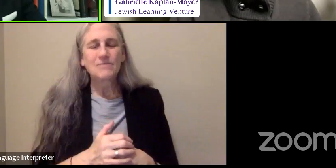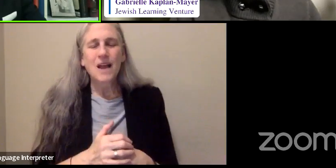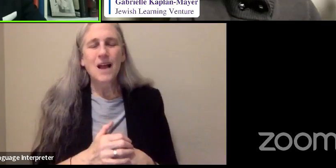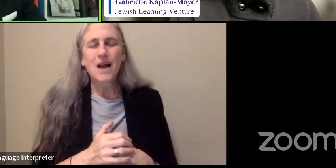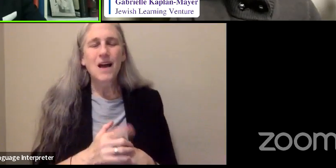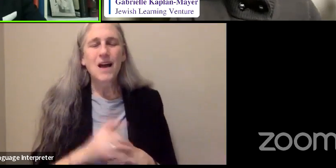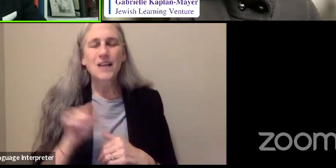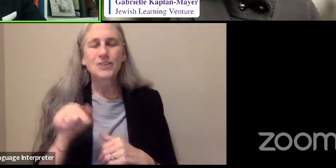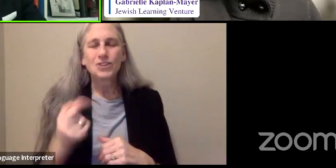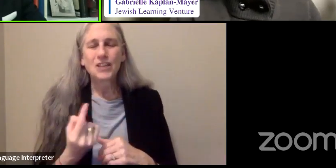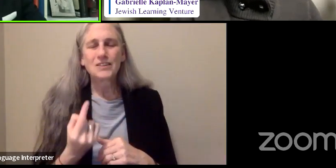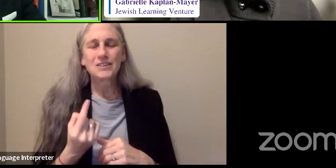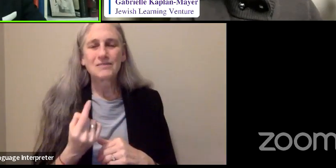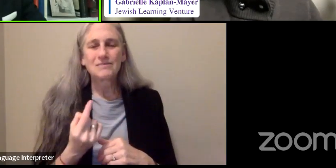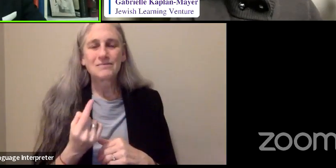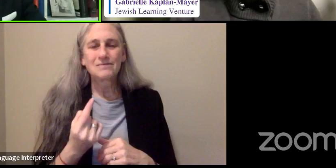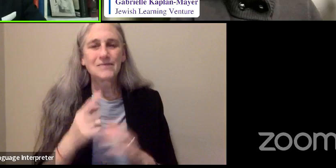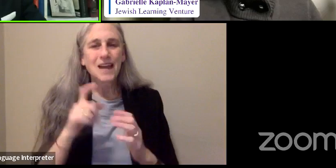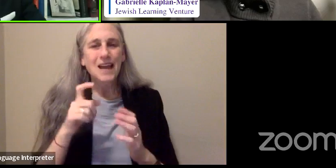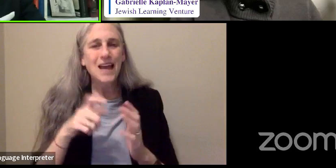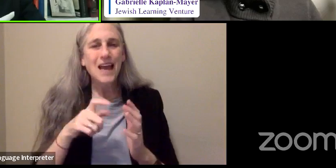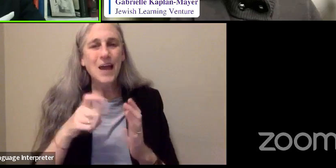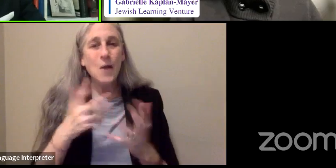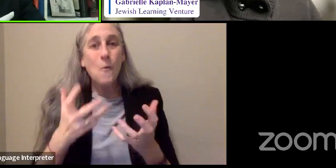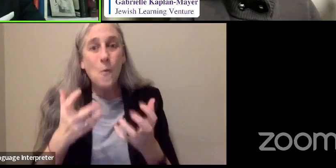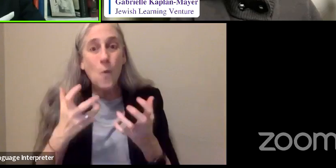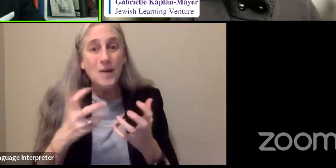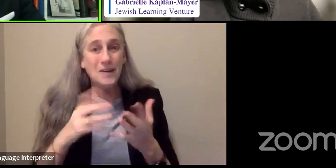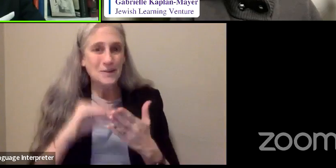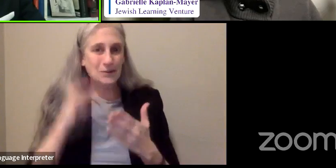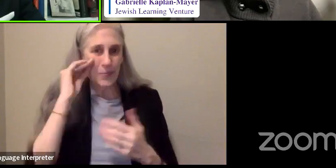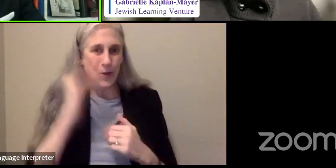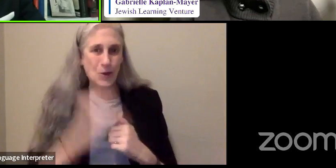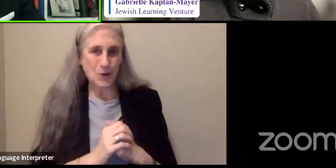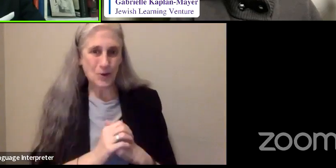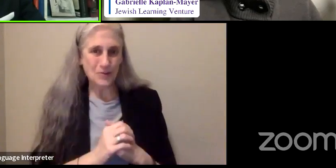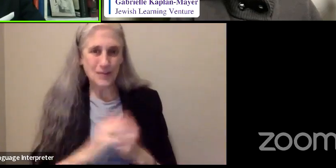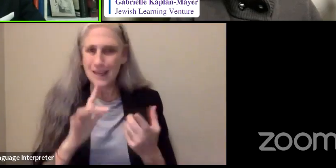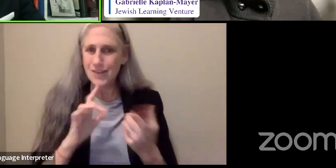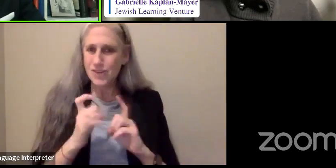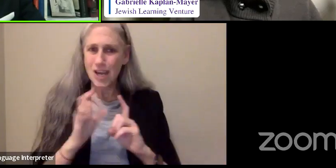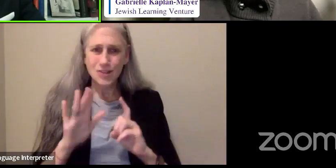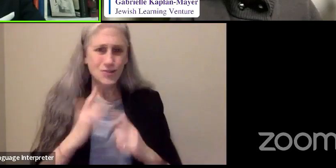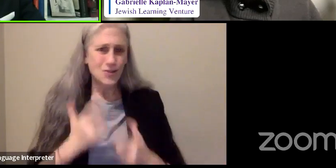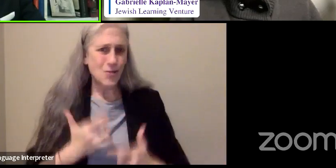you had to learn, you wanted to learn, changes your life.